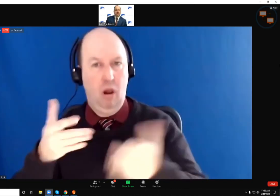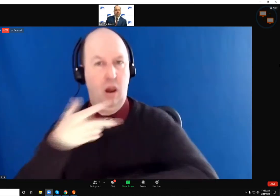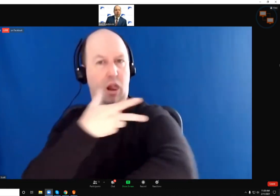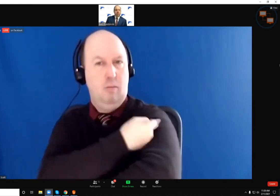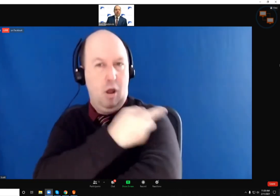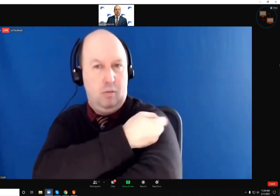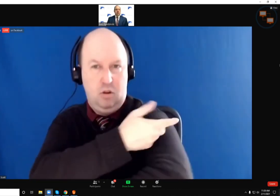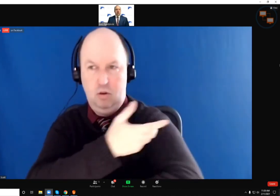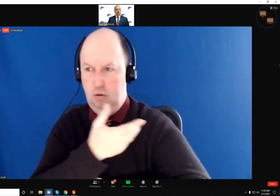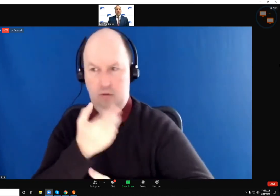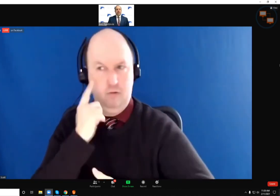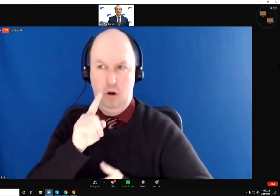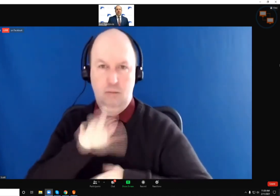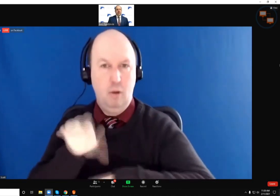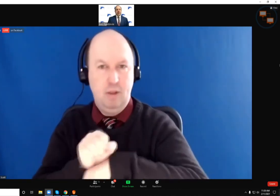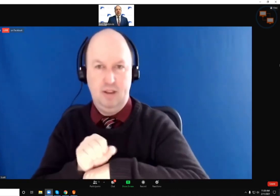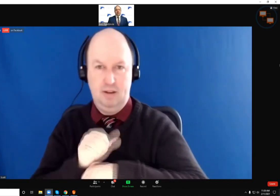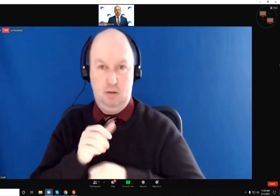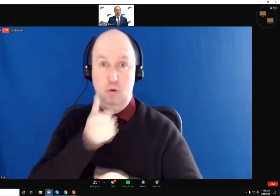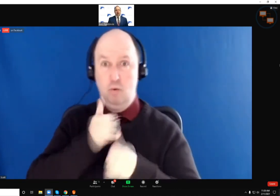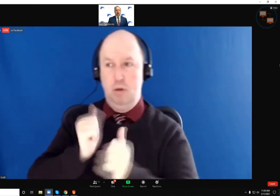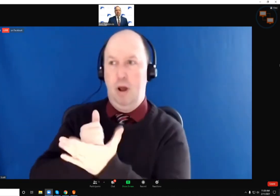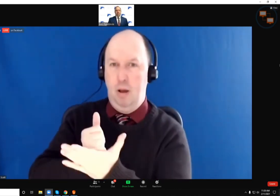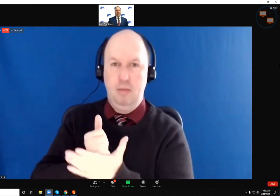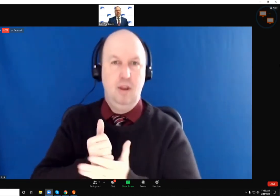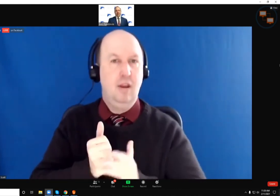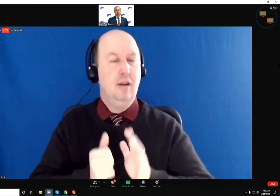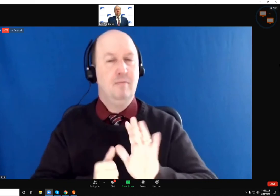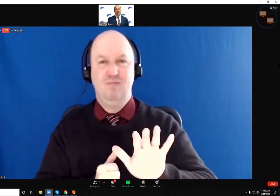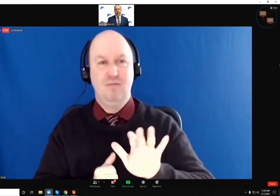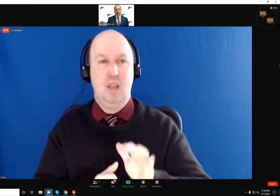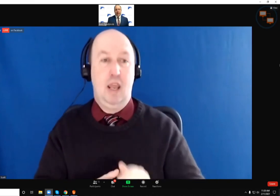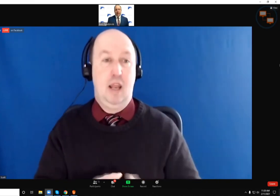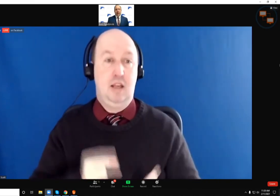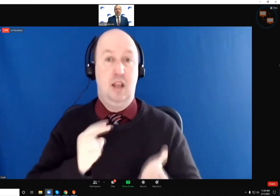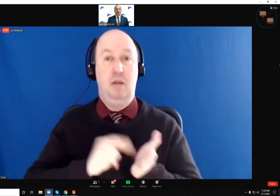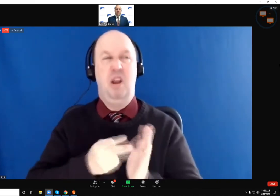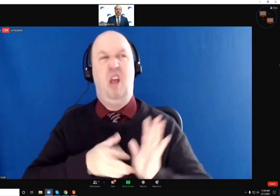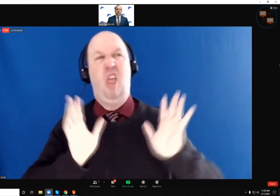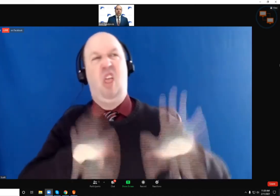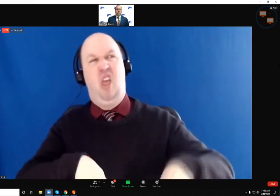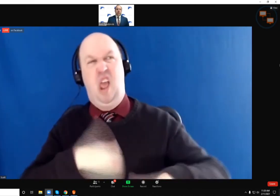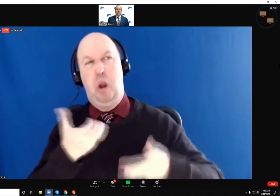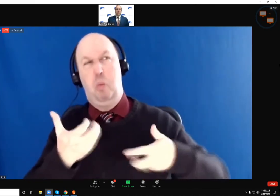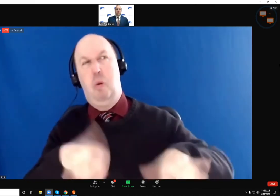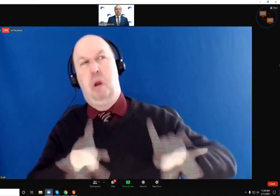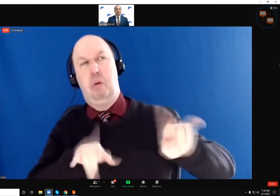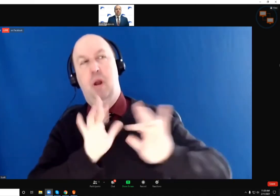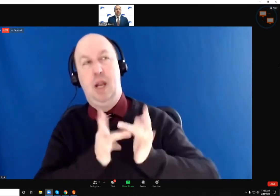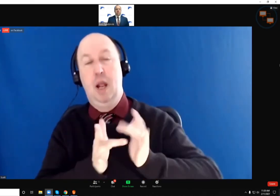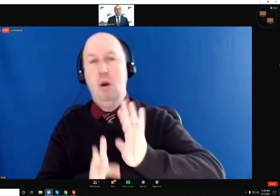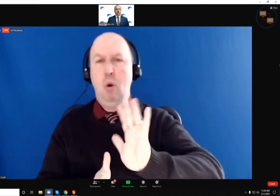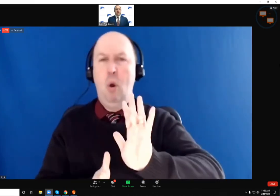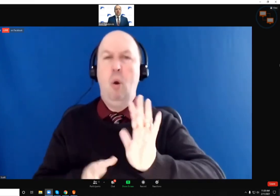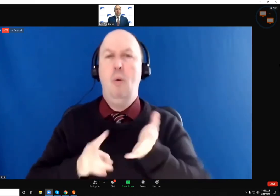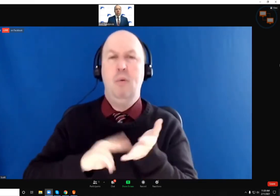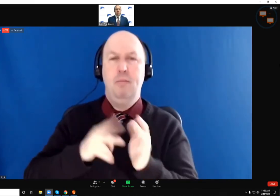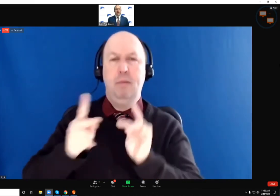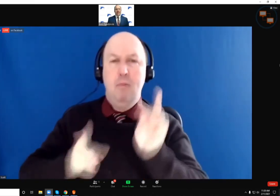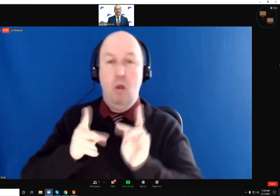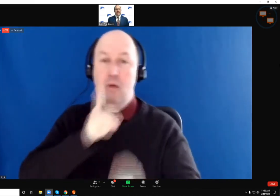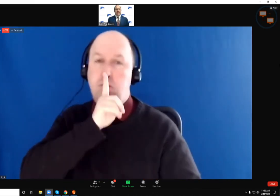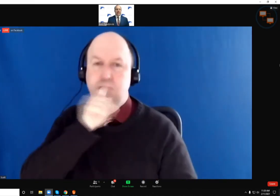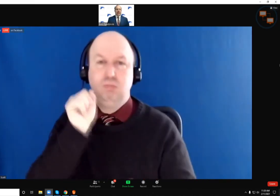get scheduled appointments. It's not just because, you know, I just don't want to get on the link. It truly is for those individuals that, that